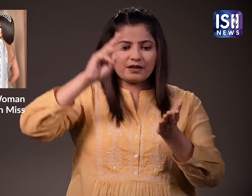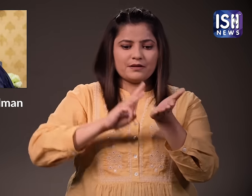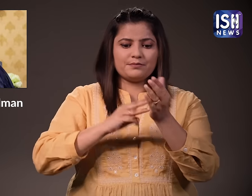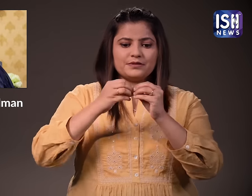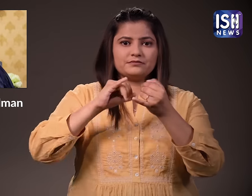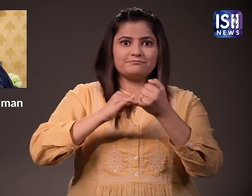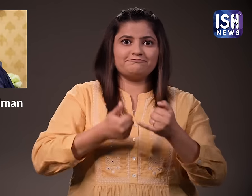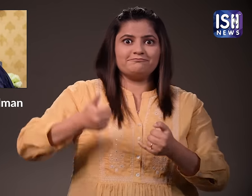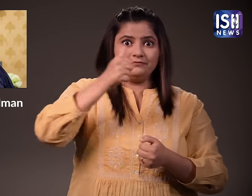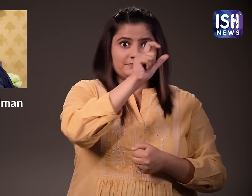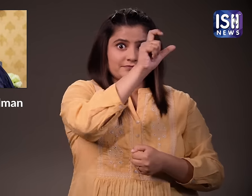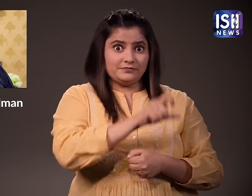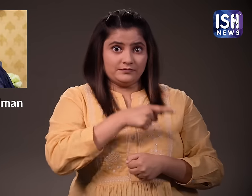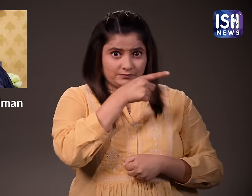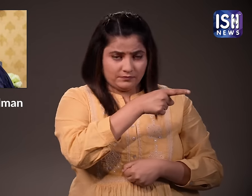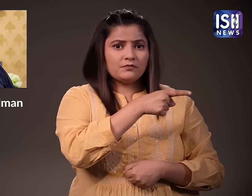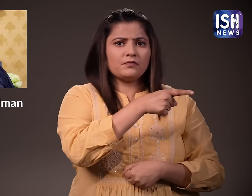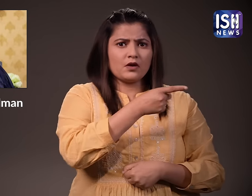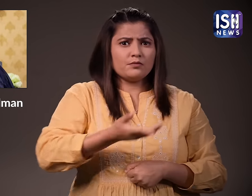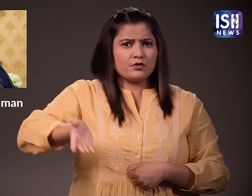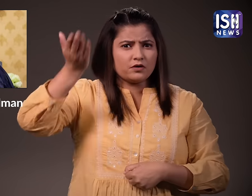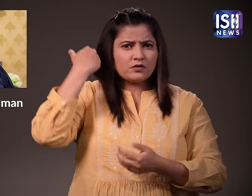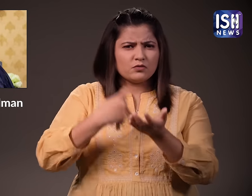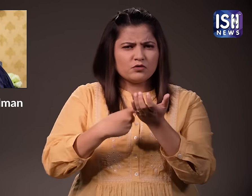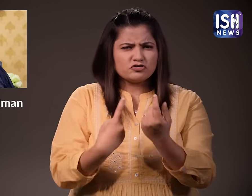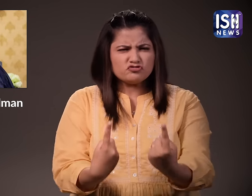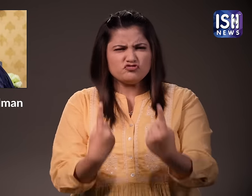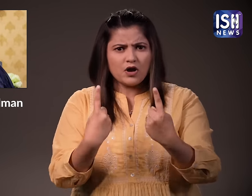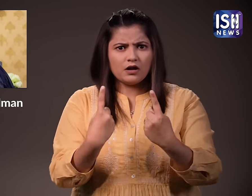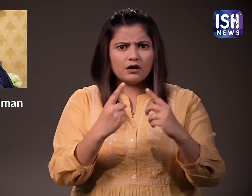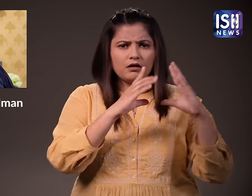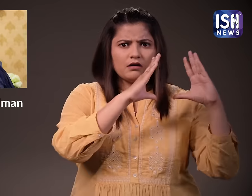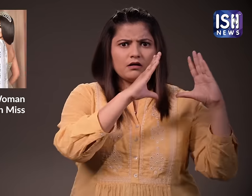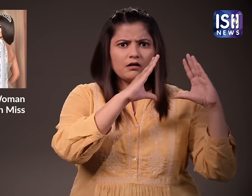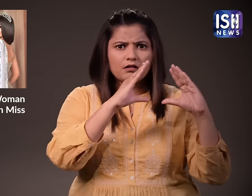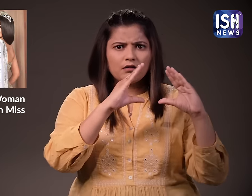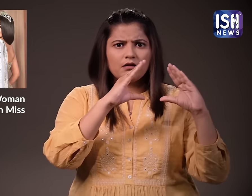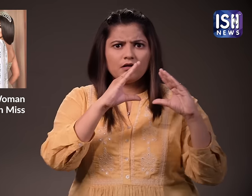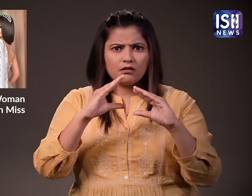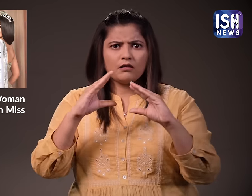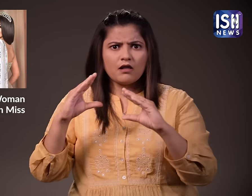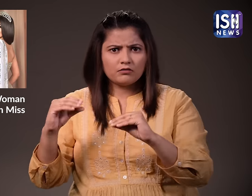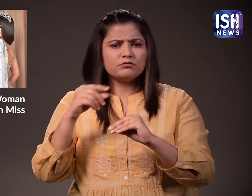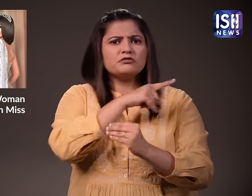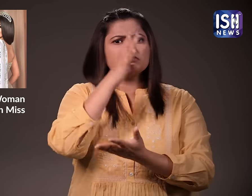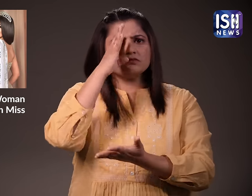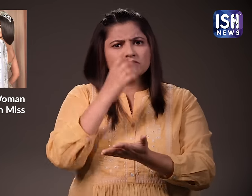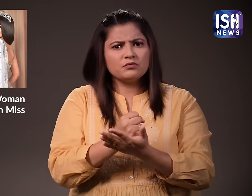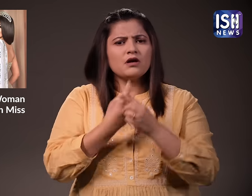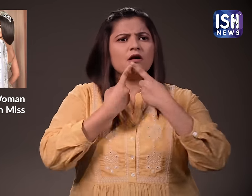Mohammed bin Salman relaxed these strict rules in the past years in order to increase tourism and business